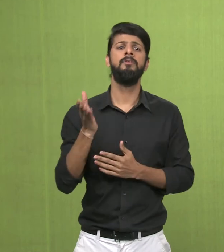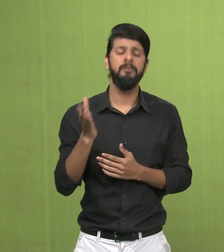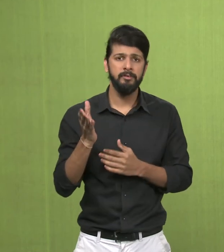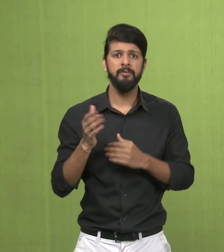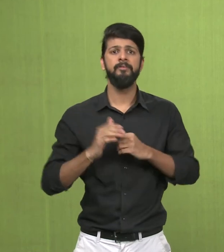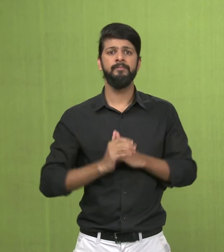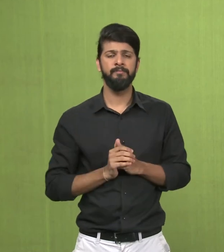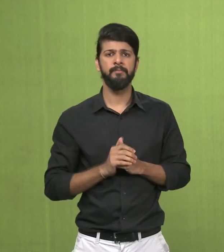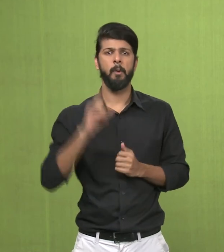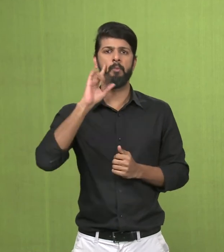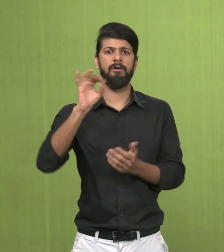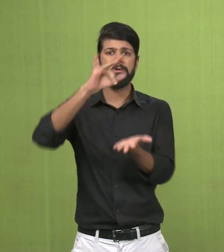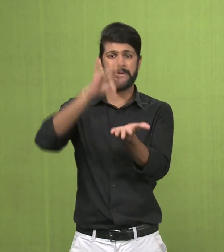such sculptures were found.